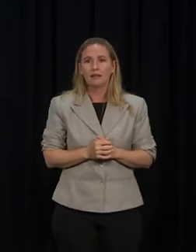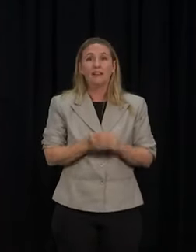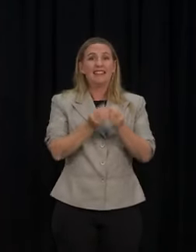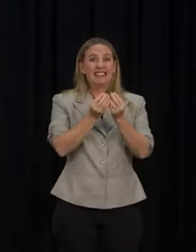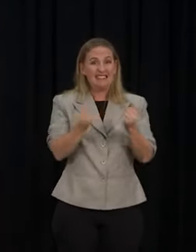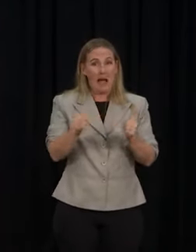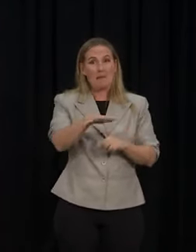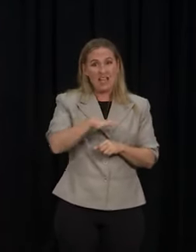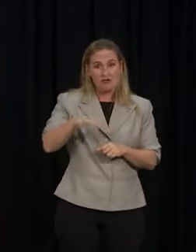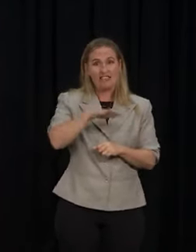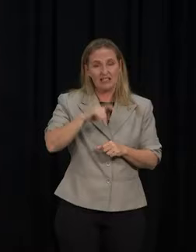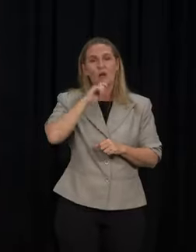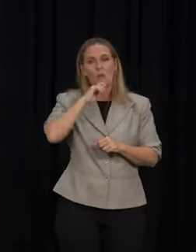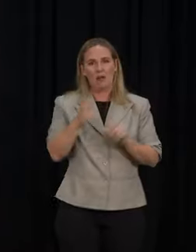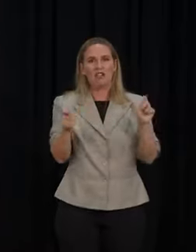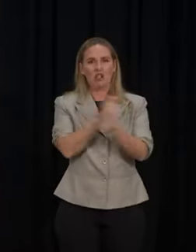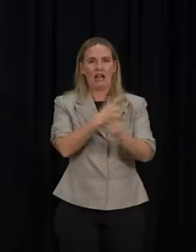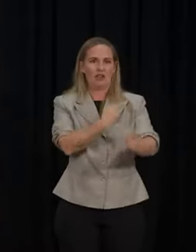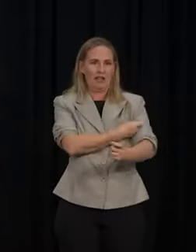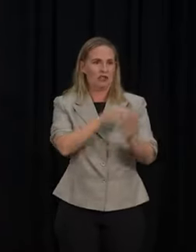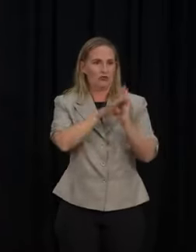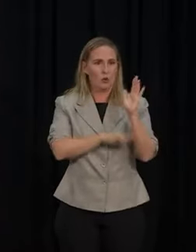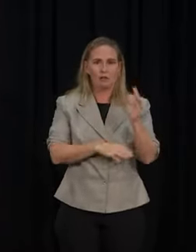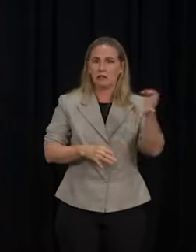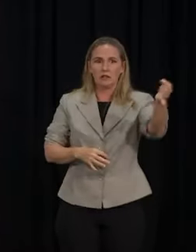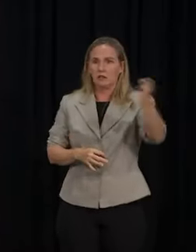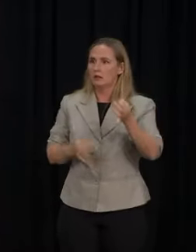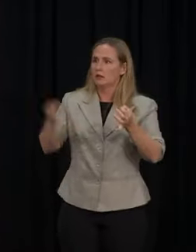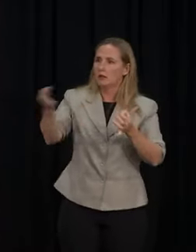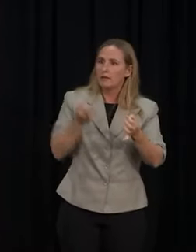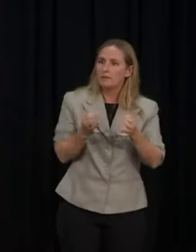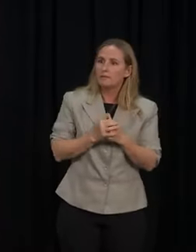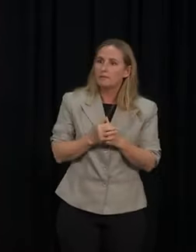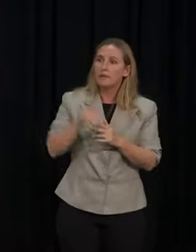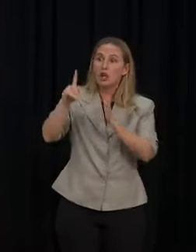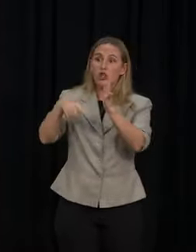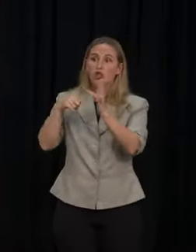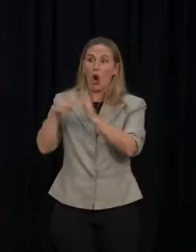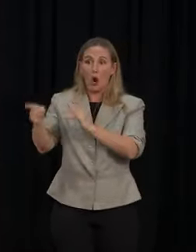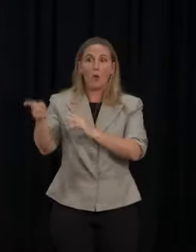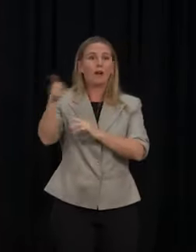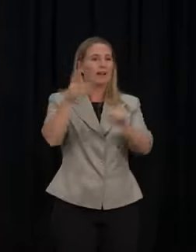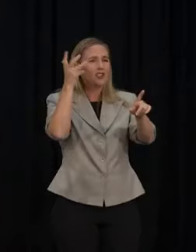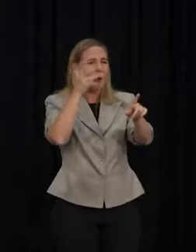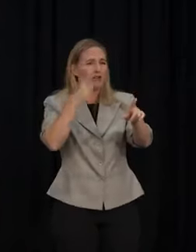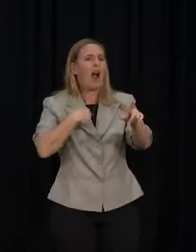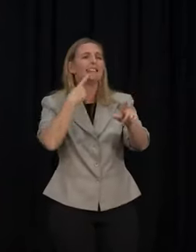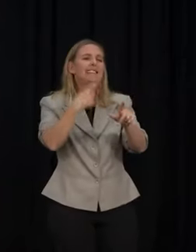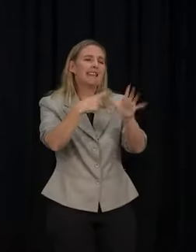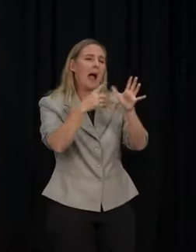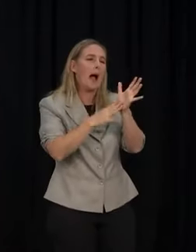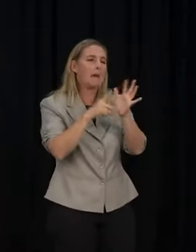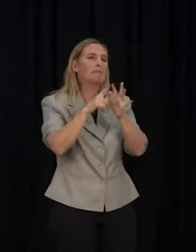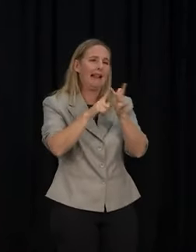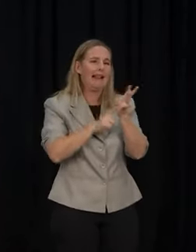in some areas does change. Prime Minister back, Prime Minister. Yeah, okay. Here we go, and then we're back here. Oh, sorry, I did say Amelia. I'm going to